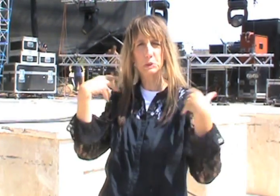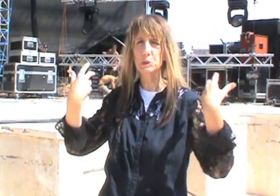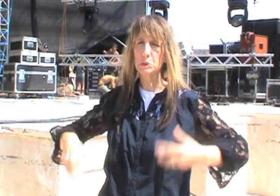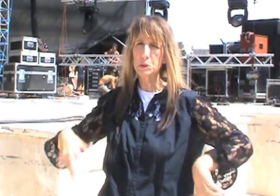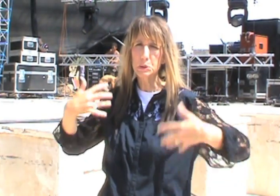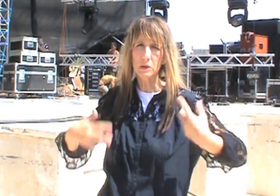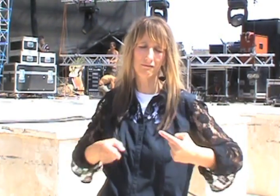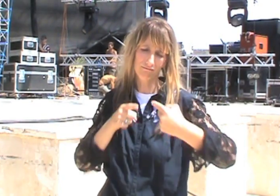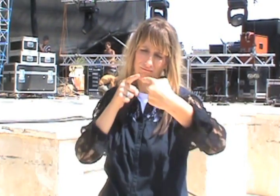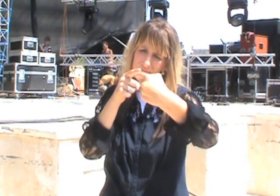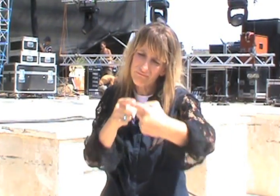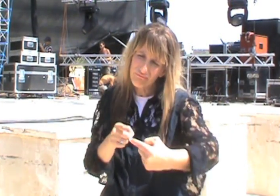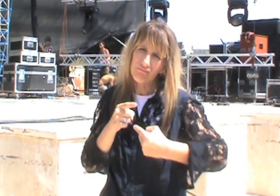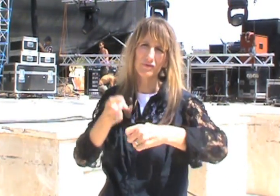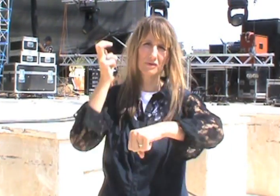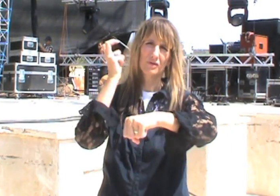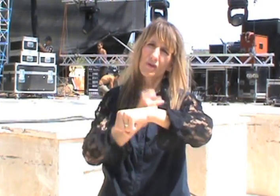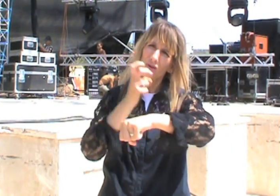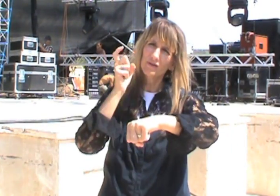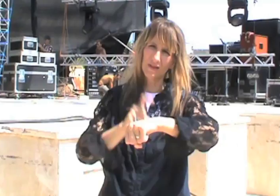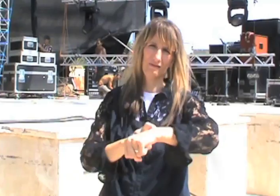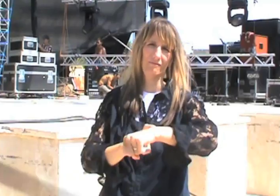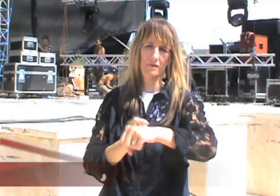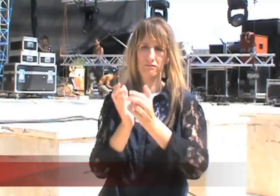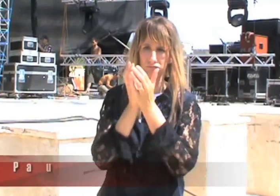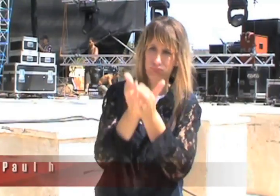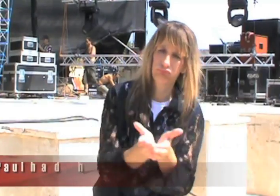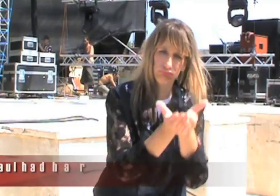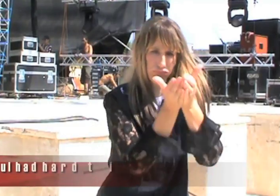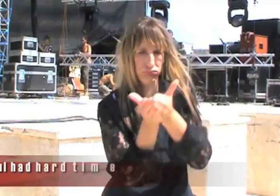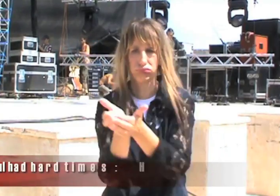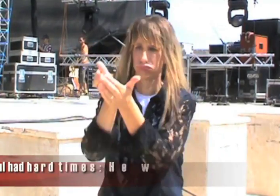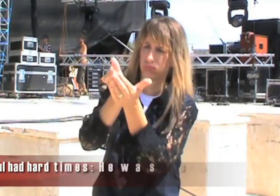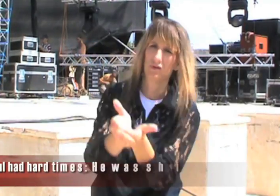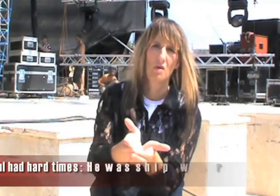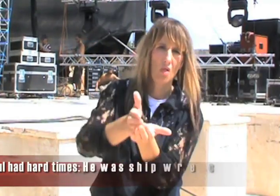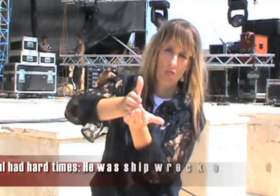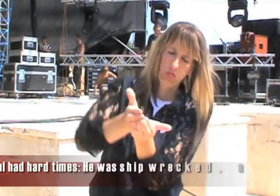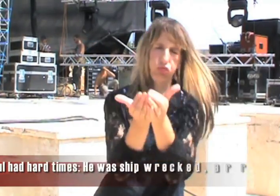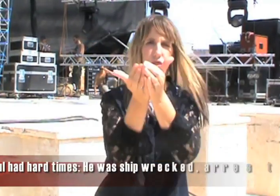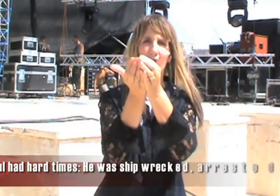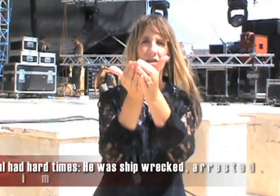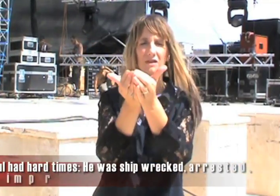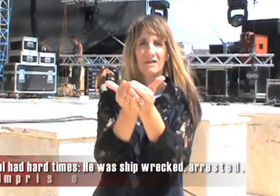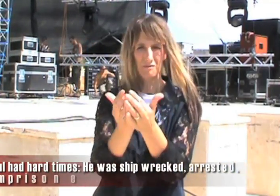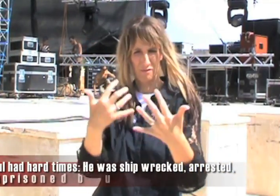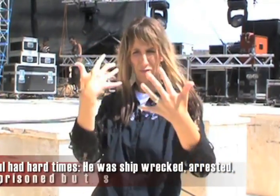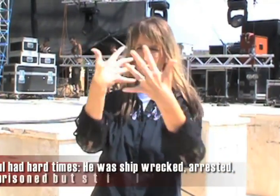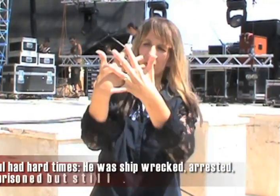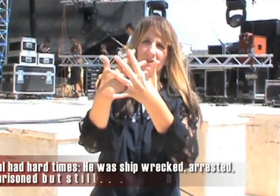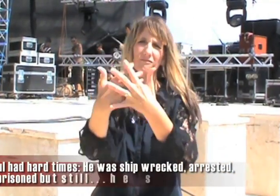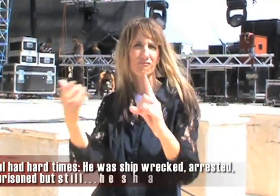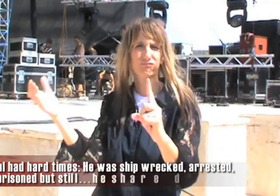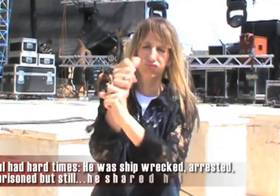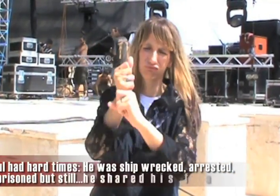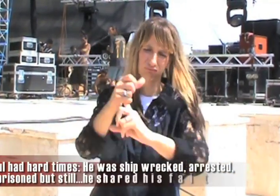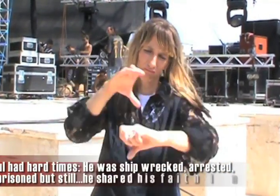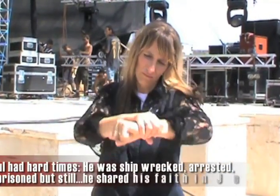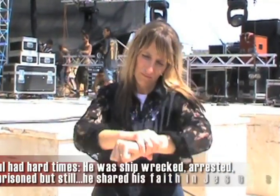of Paul, we see that he had many struggles, many hard times. He was shipwrecked. Shipwrecked. He was imprisoned.